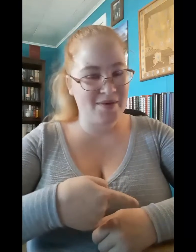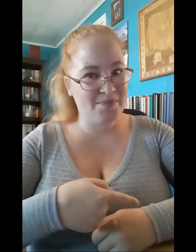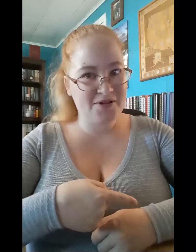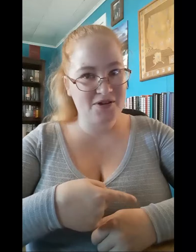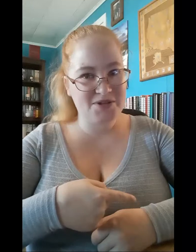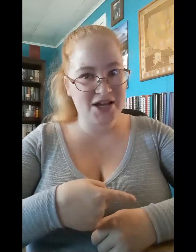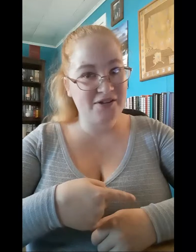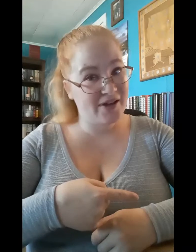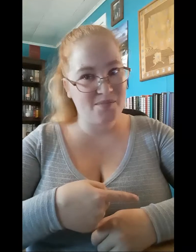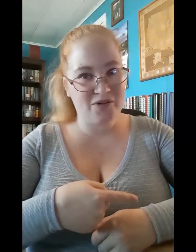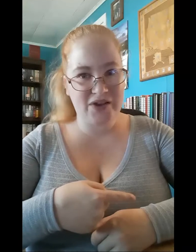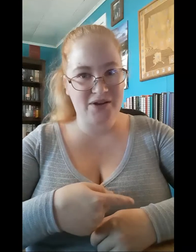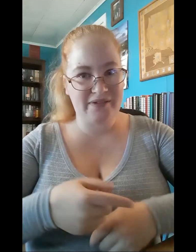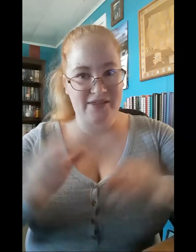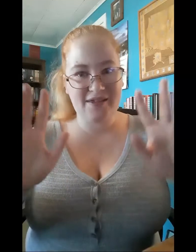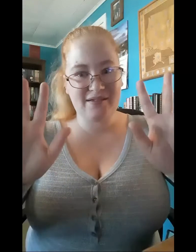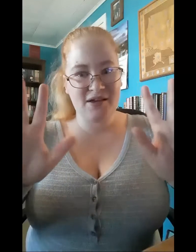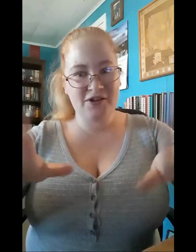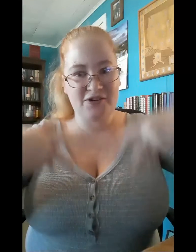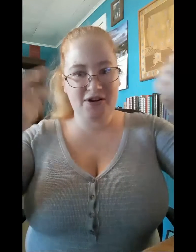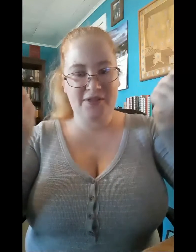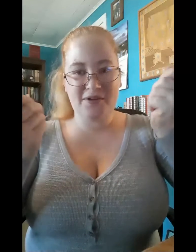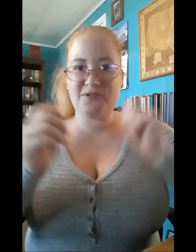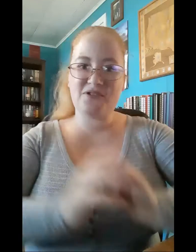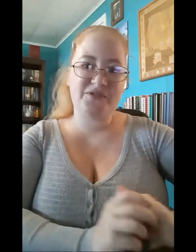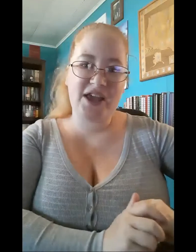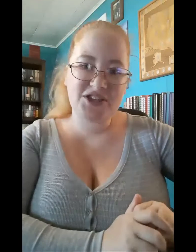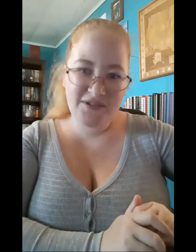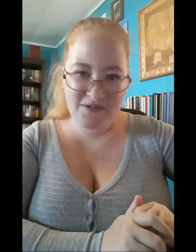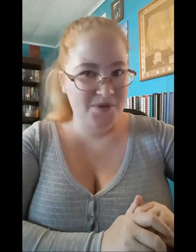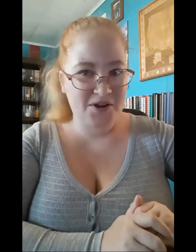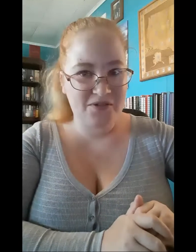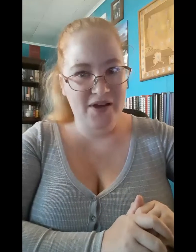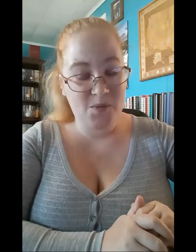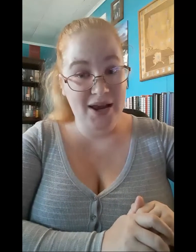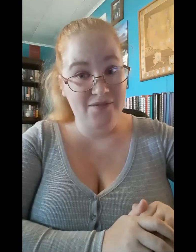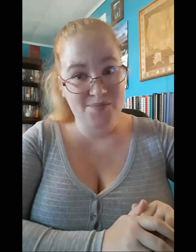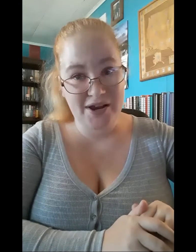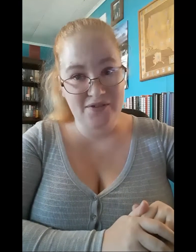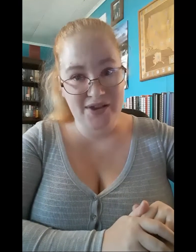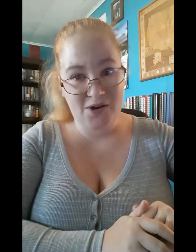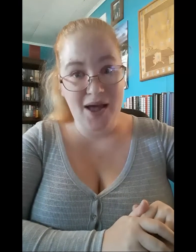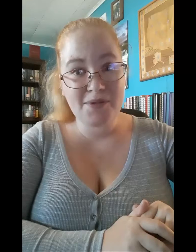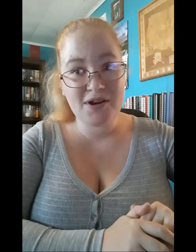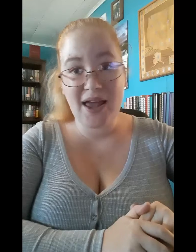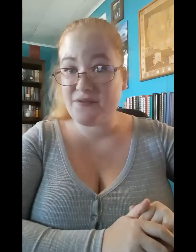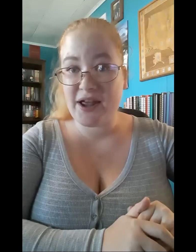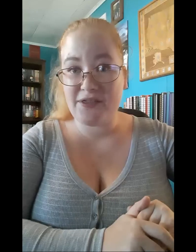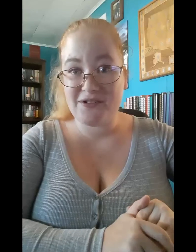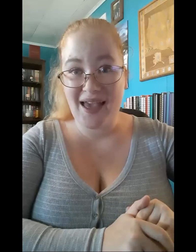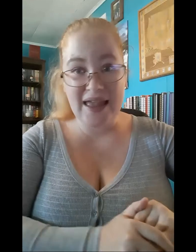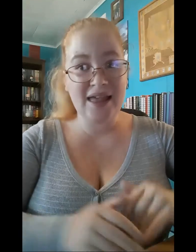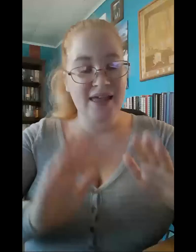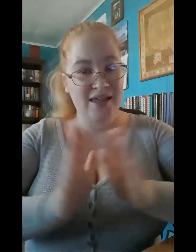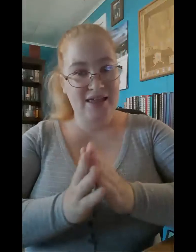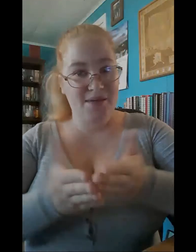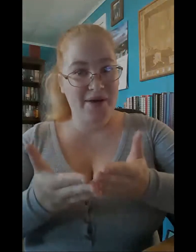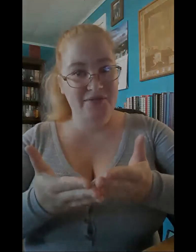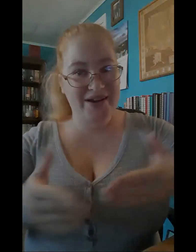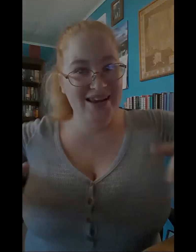my booktube channel to get more videos like this, turn on those notifications to be notified when I have a brand new video uploaded every other day. Keep on reading,